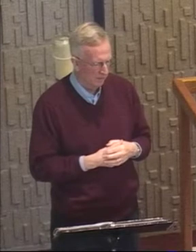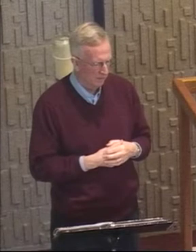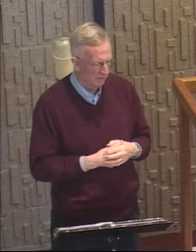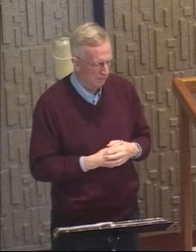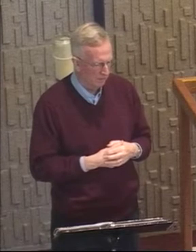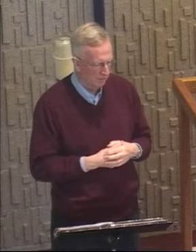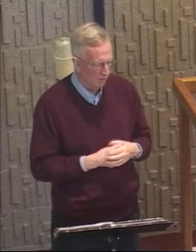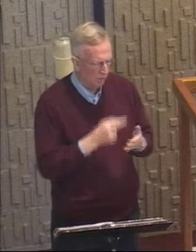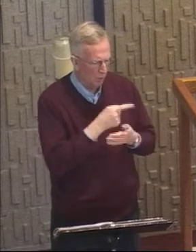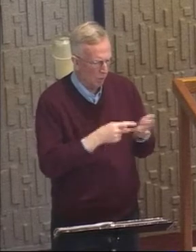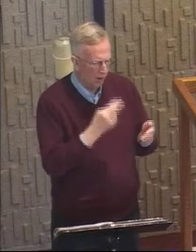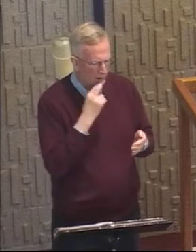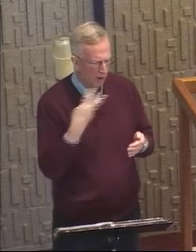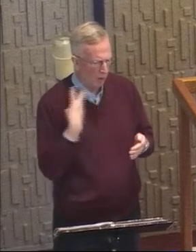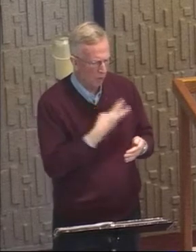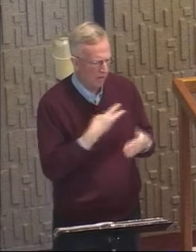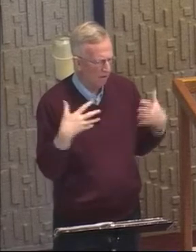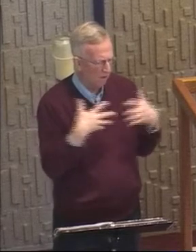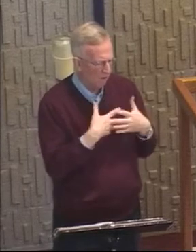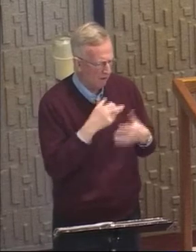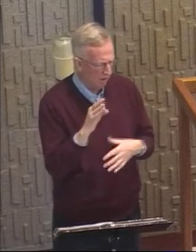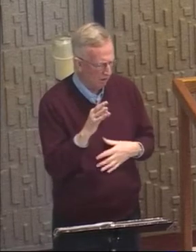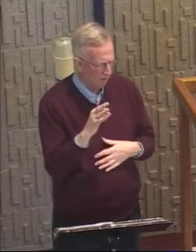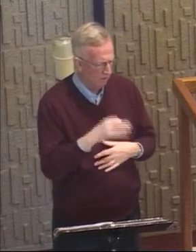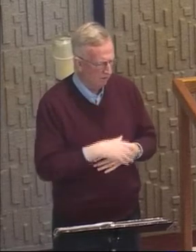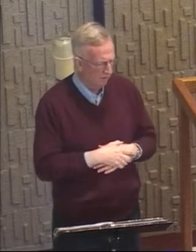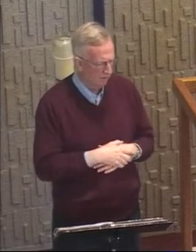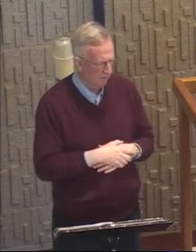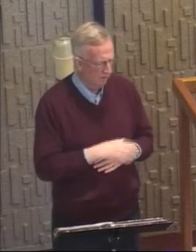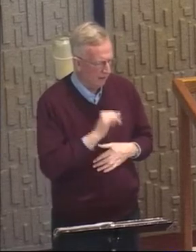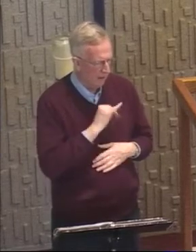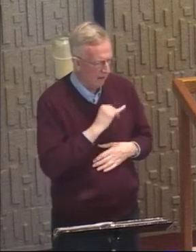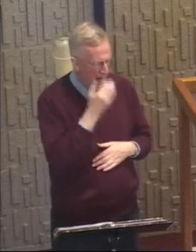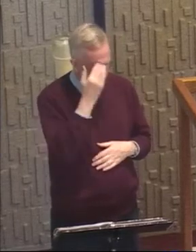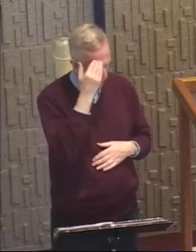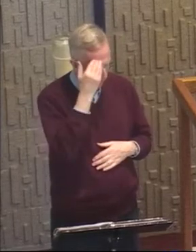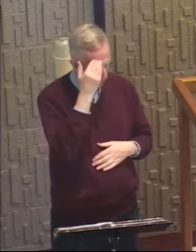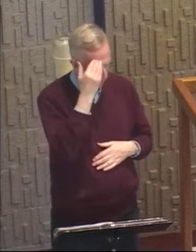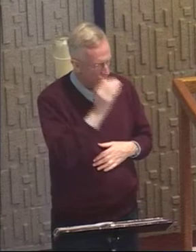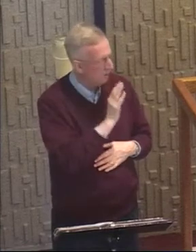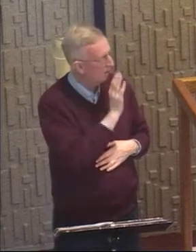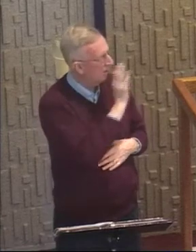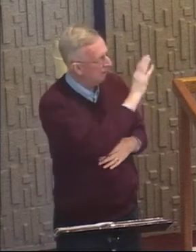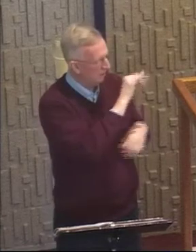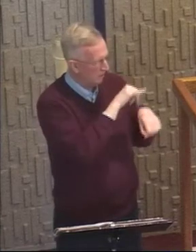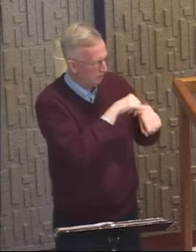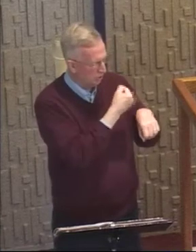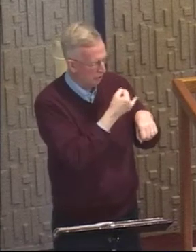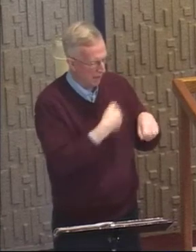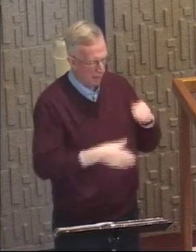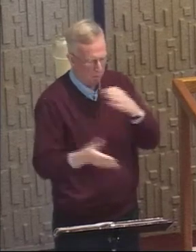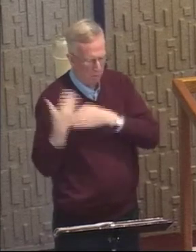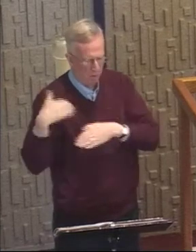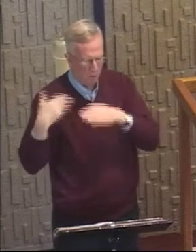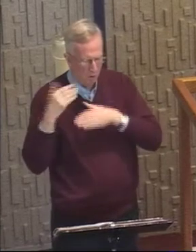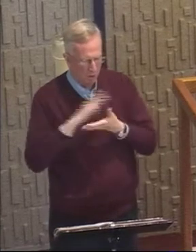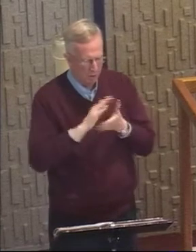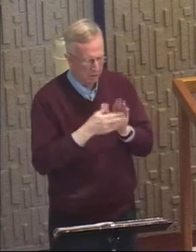What are we afraid of? I know in my job back in the day before my